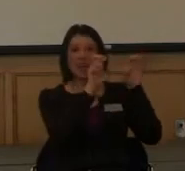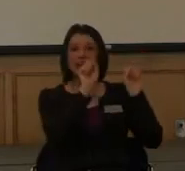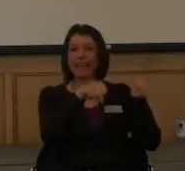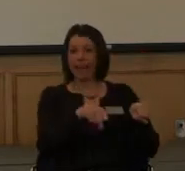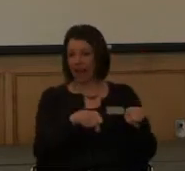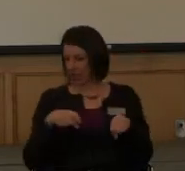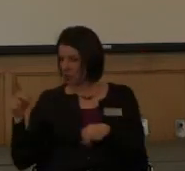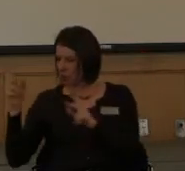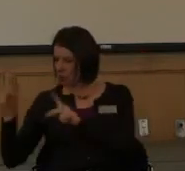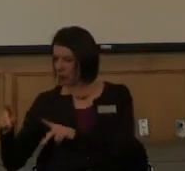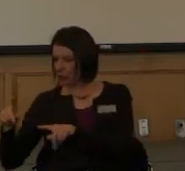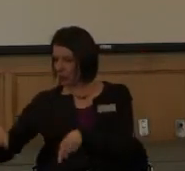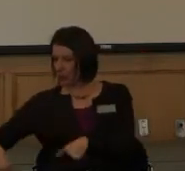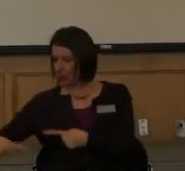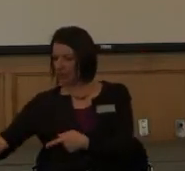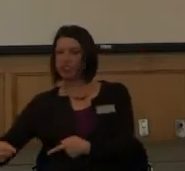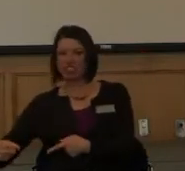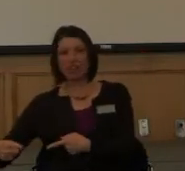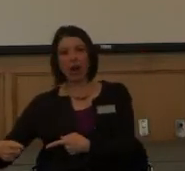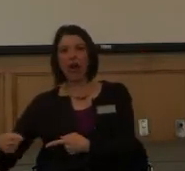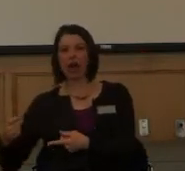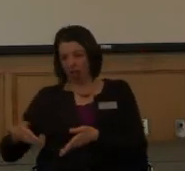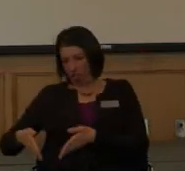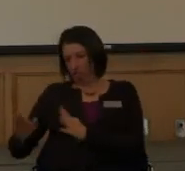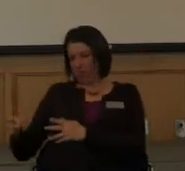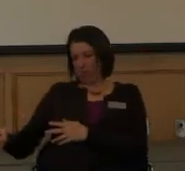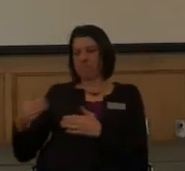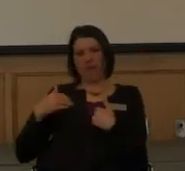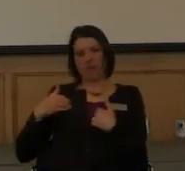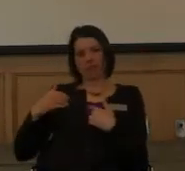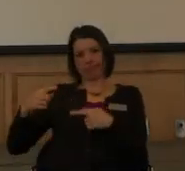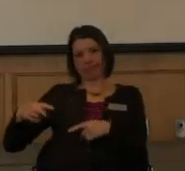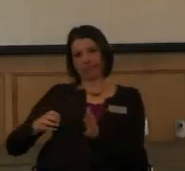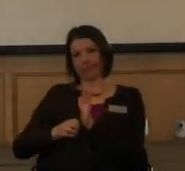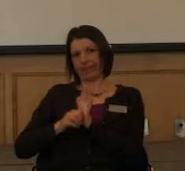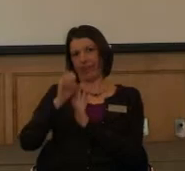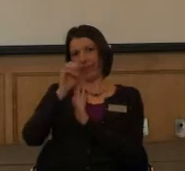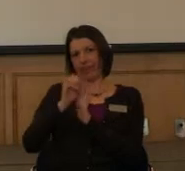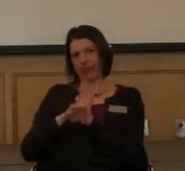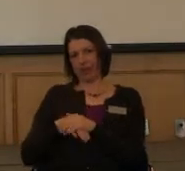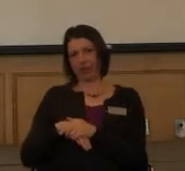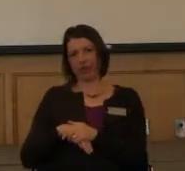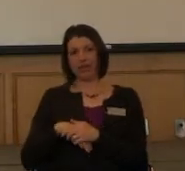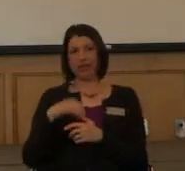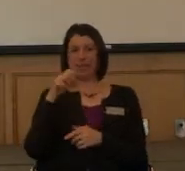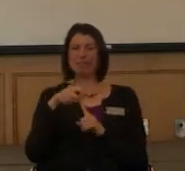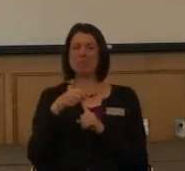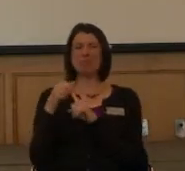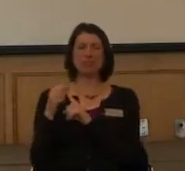wheelchair waiting, you know, just things to think about. Especially if the elevator's tiny.